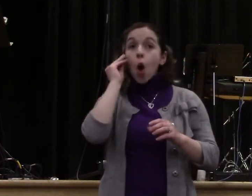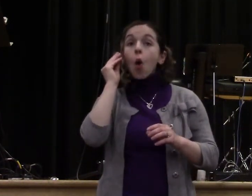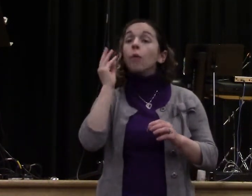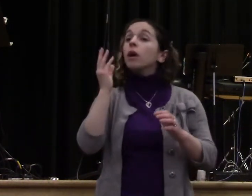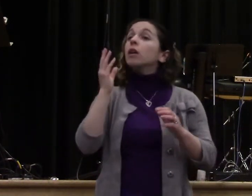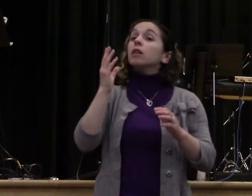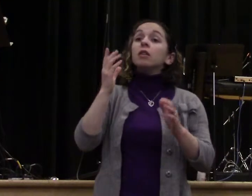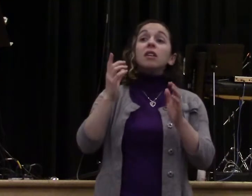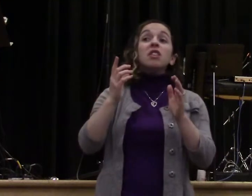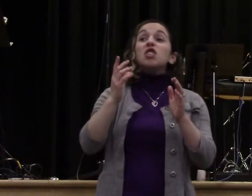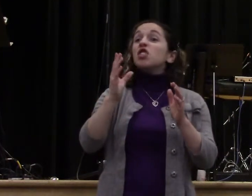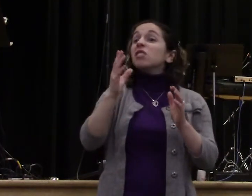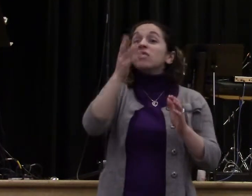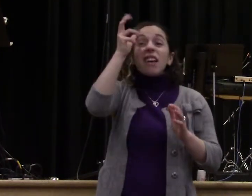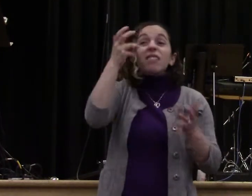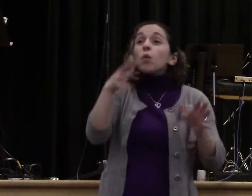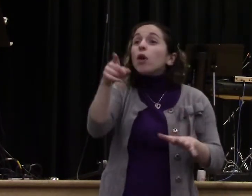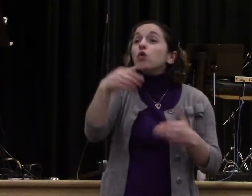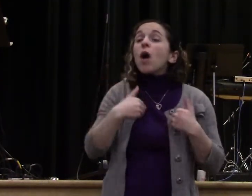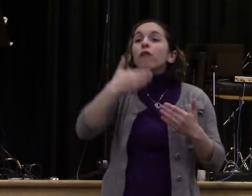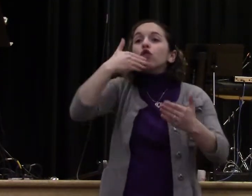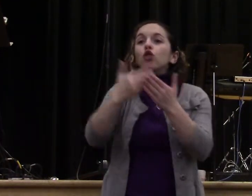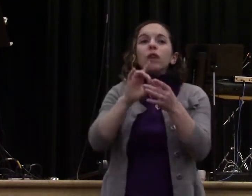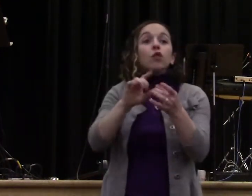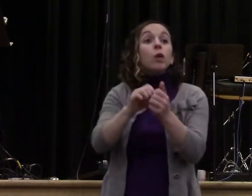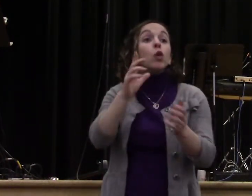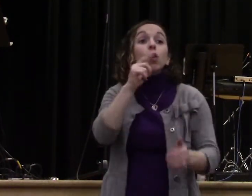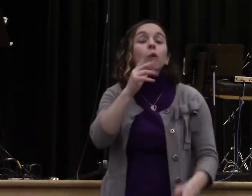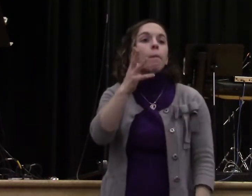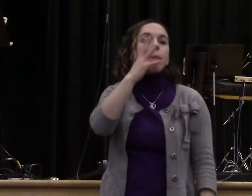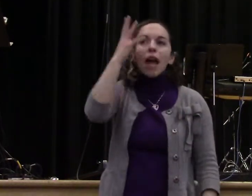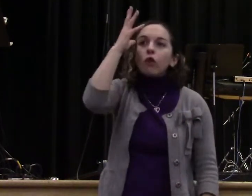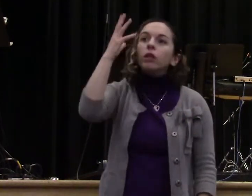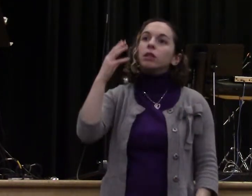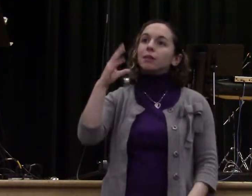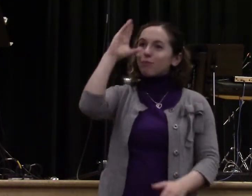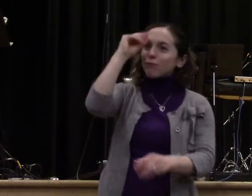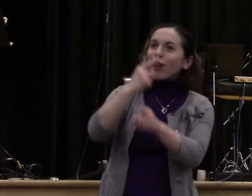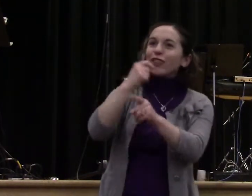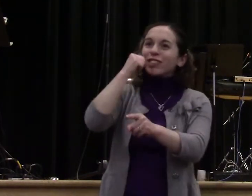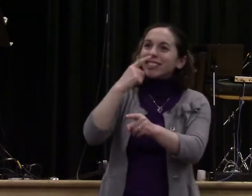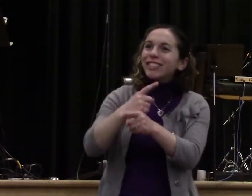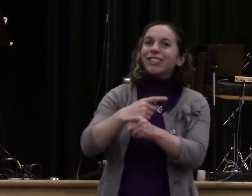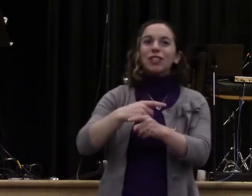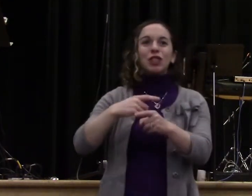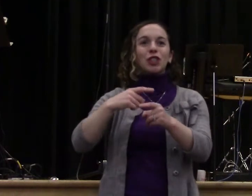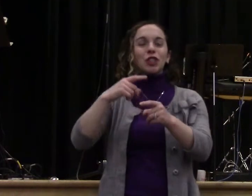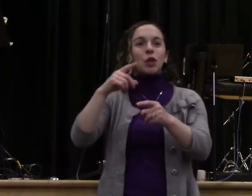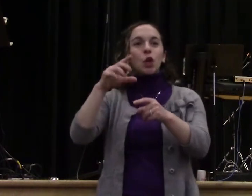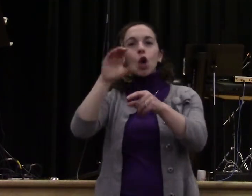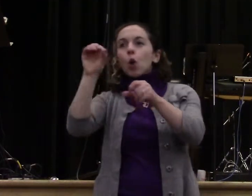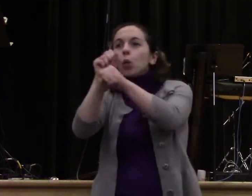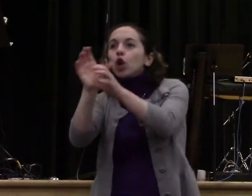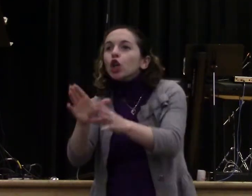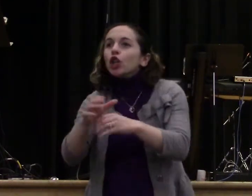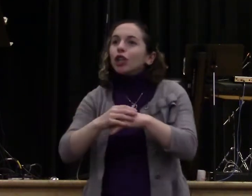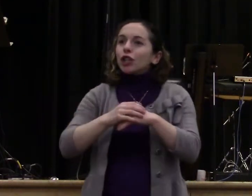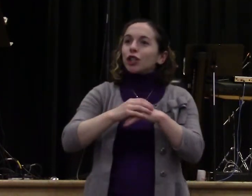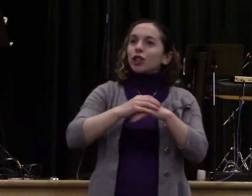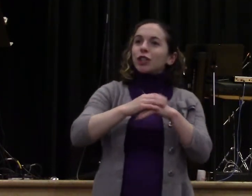That's right. That's who you got. You've got a lot of reason. I remember my grandpa, my dad is